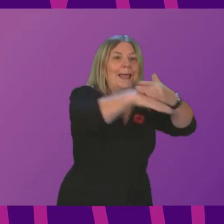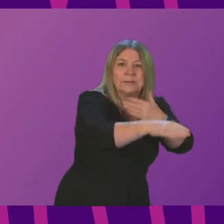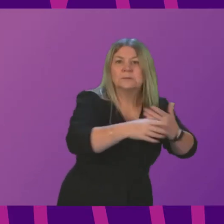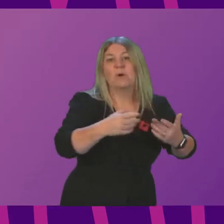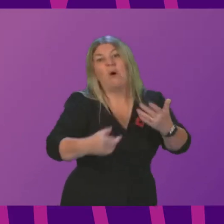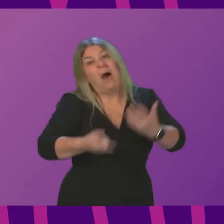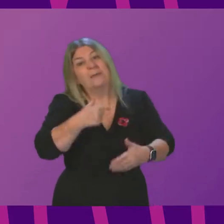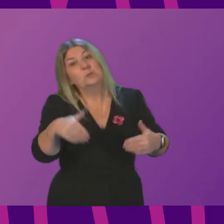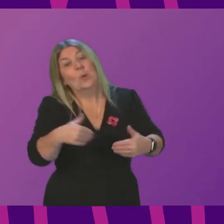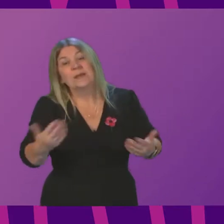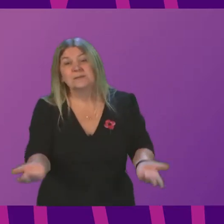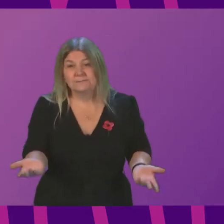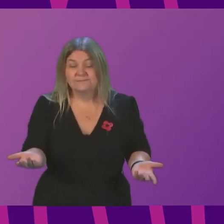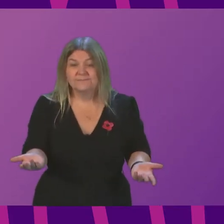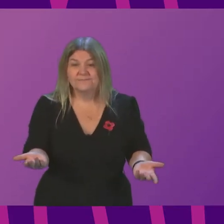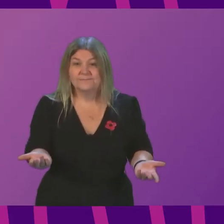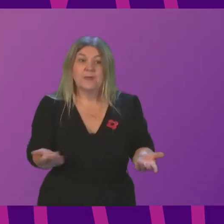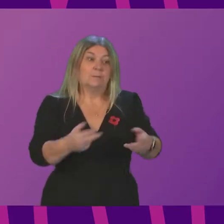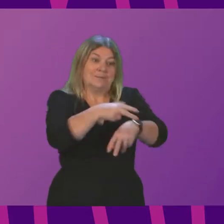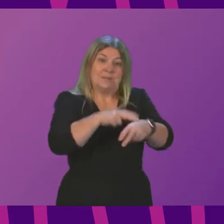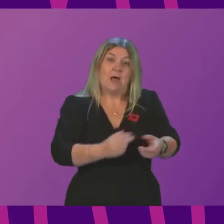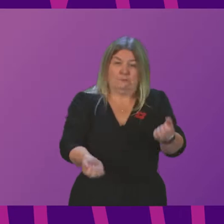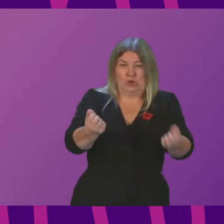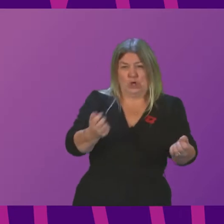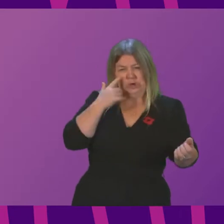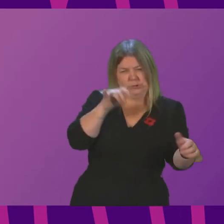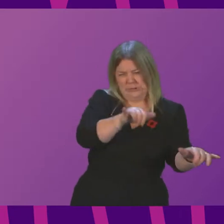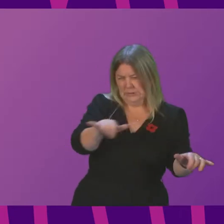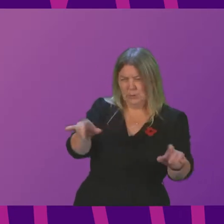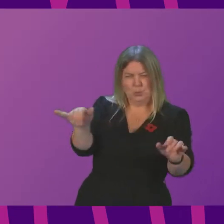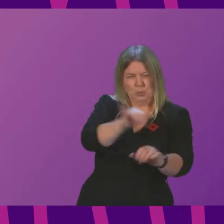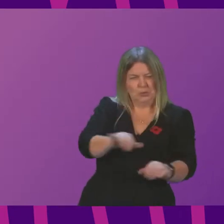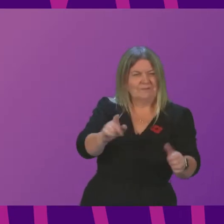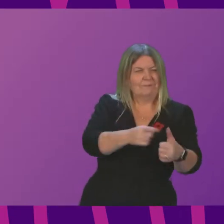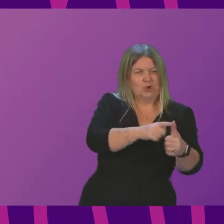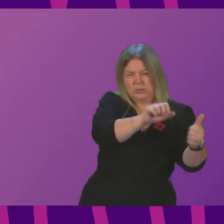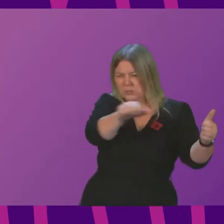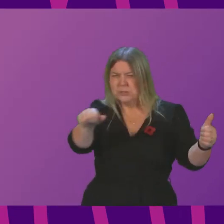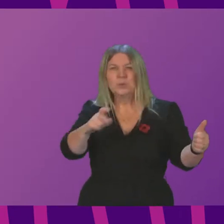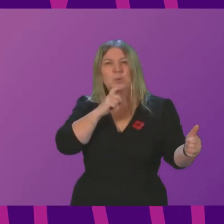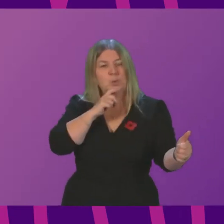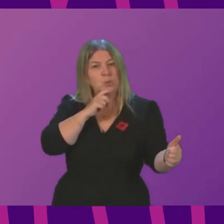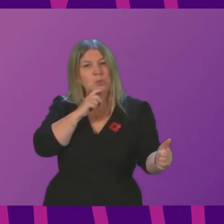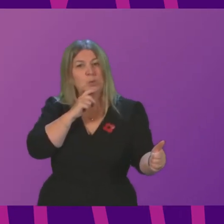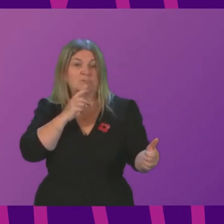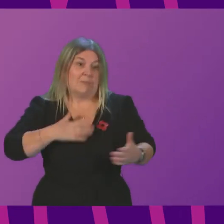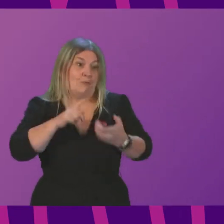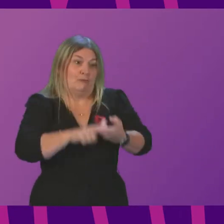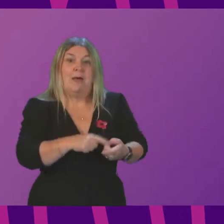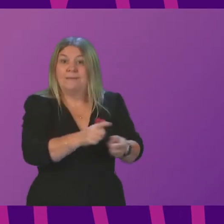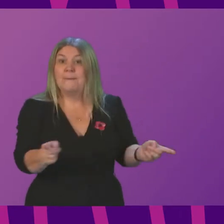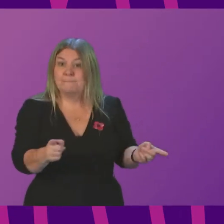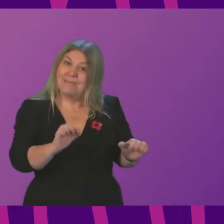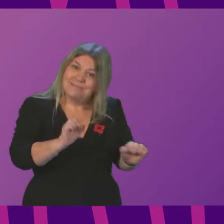that are made by staff and the National Health Service are judgments that I trust and I rely upon to make sure that patients get